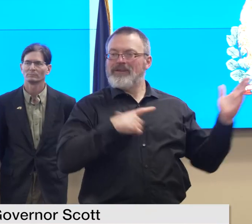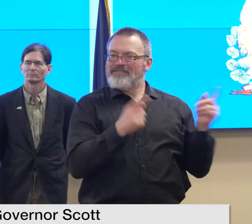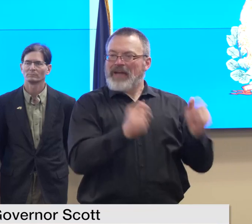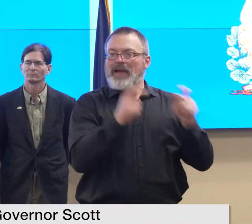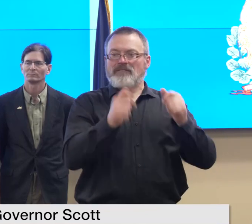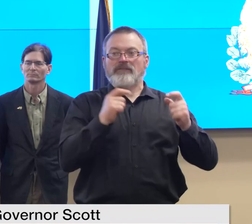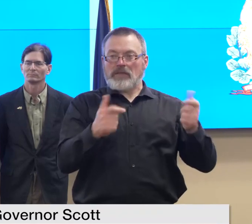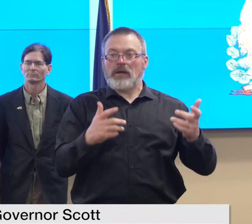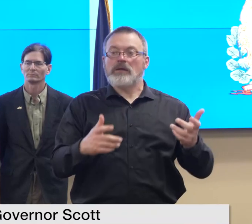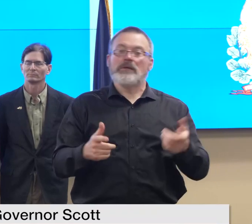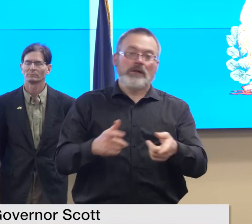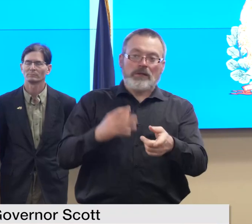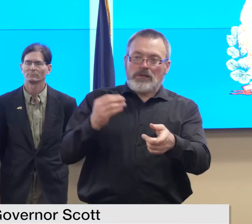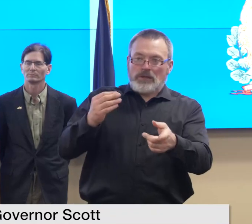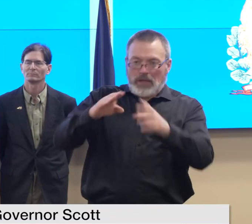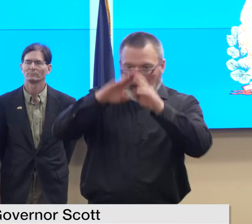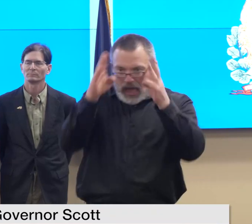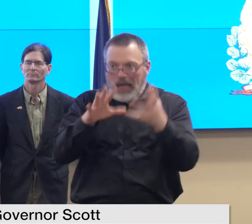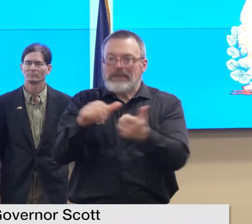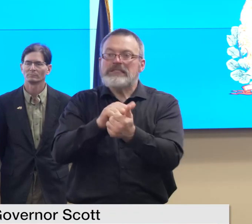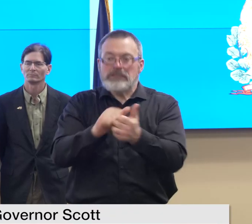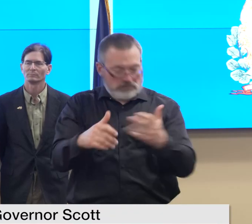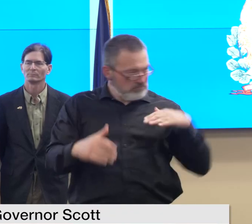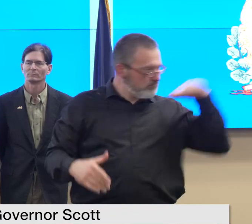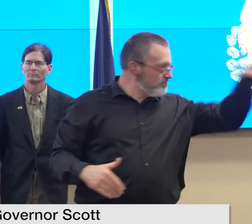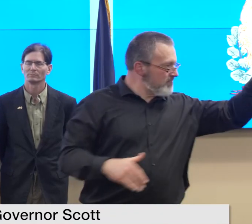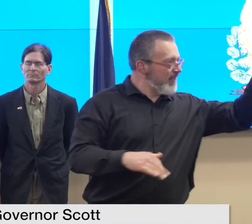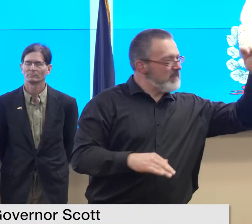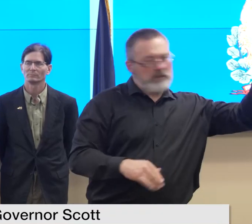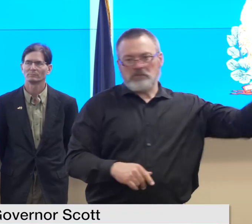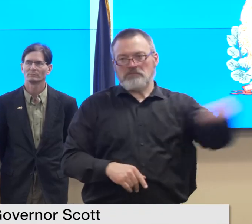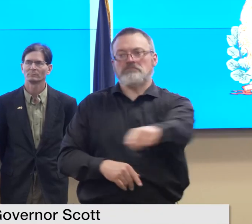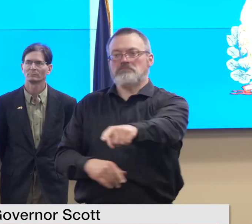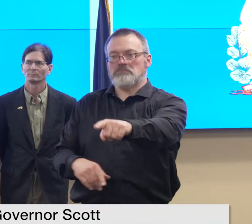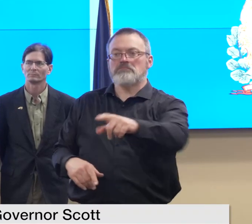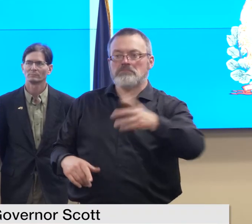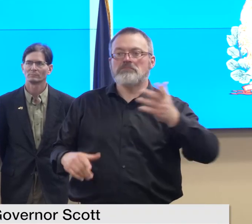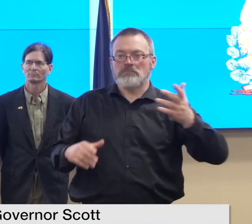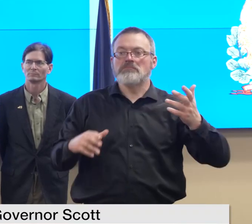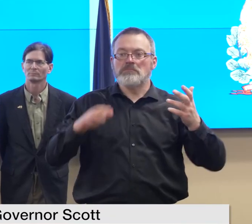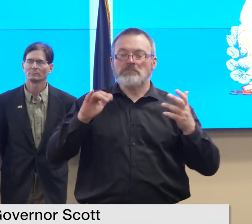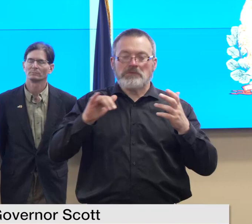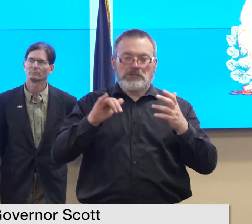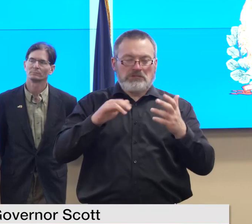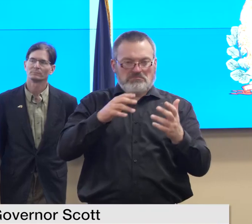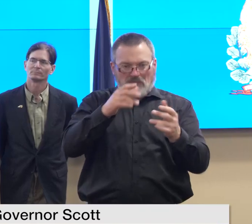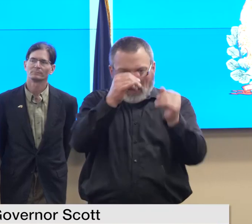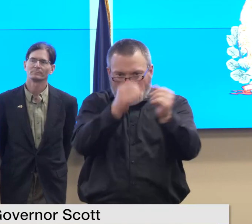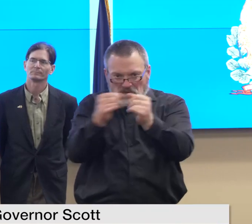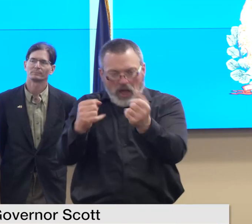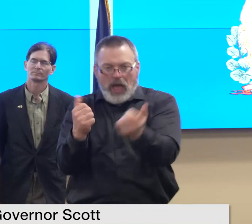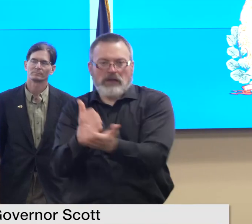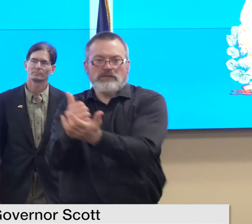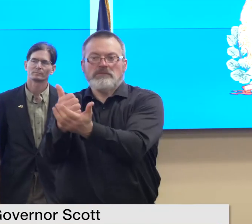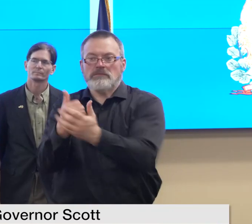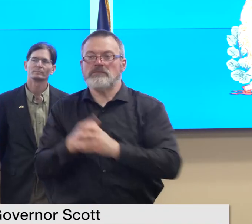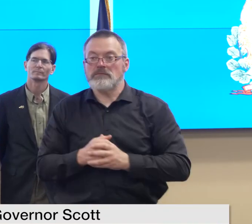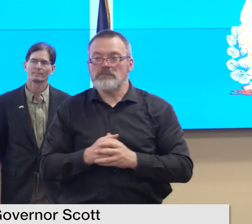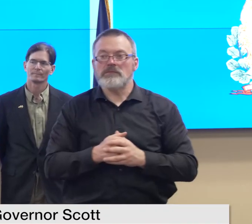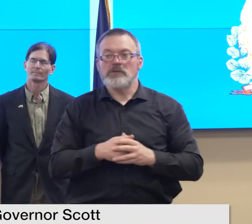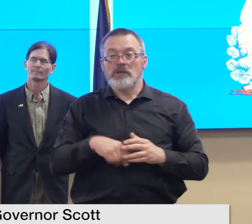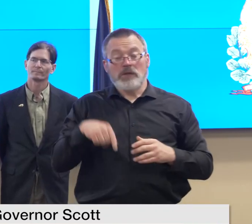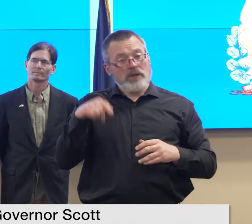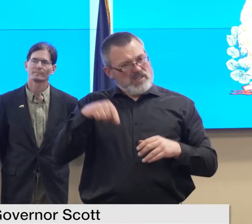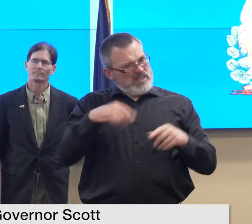are the numbers that we're pushing to fema to really try to make sure that we get that ia declaration but again like the governor said it's a it's a complex formula